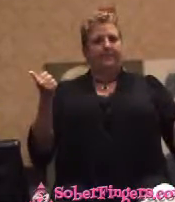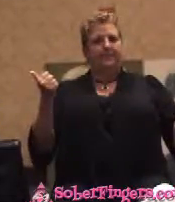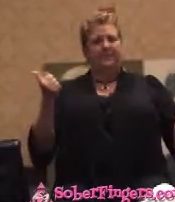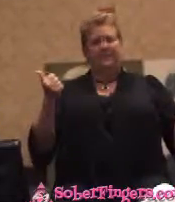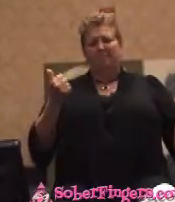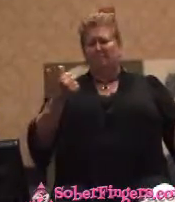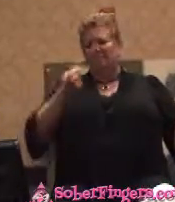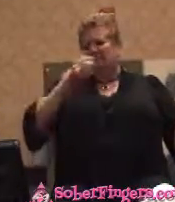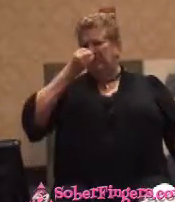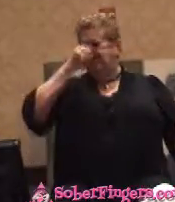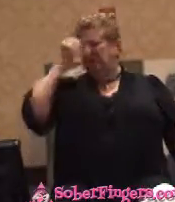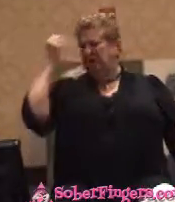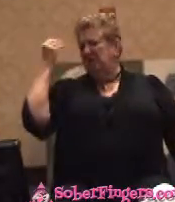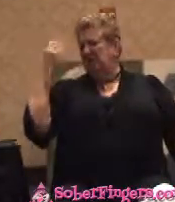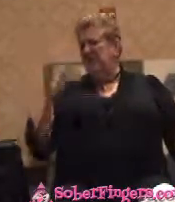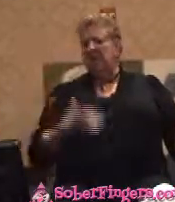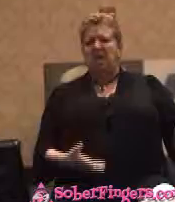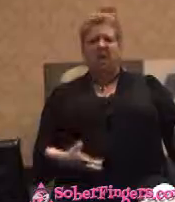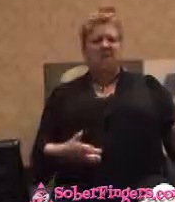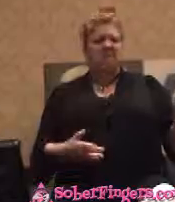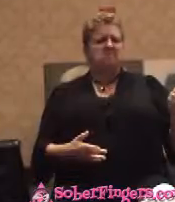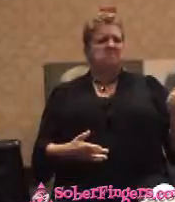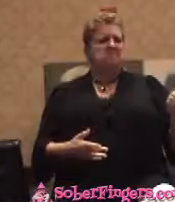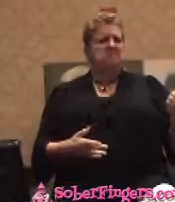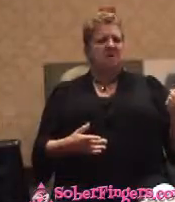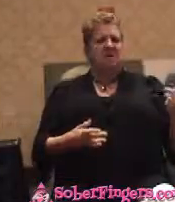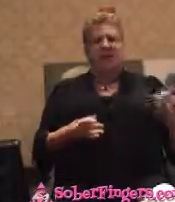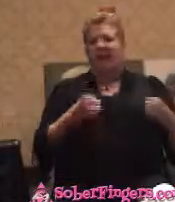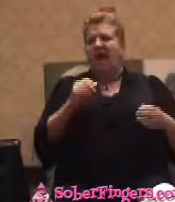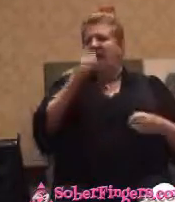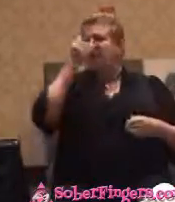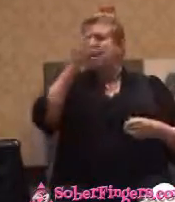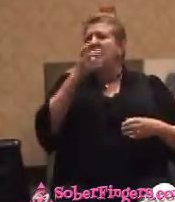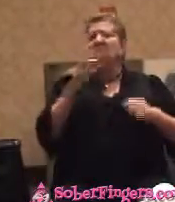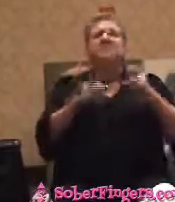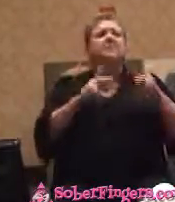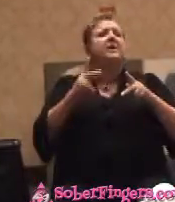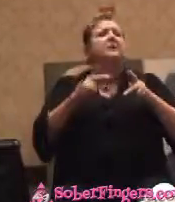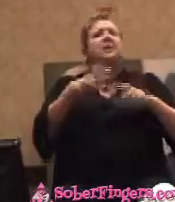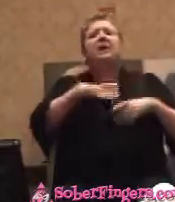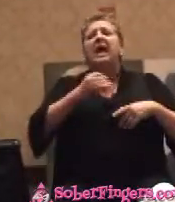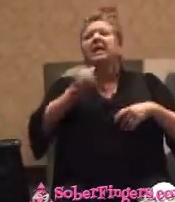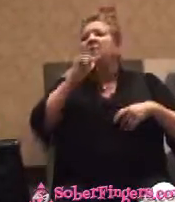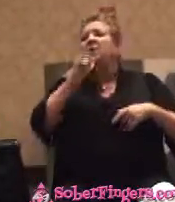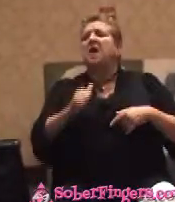damn whether I liked it or I didn't like it. The boss was on my side and we're going down the road together.